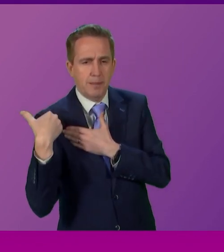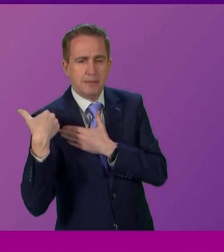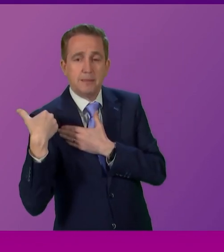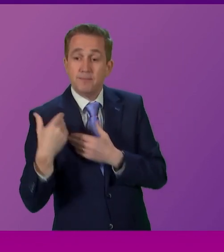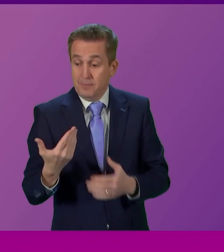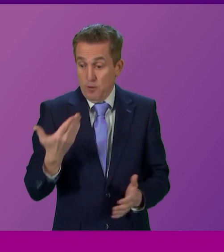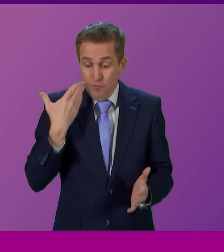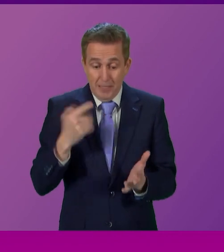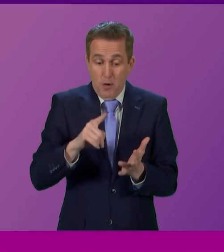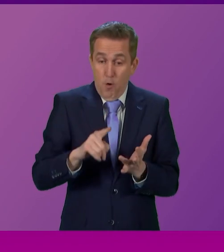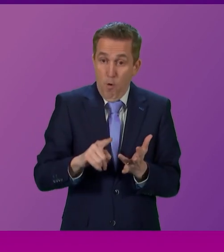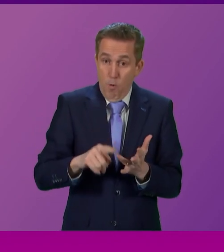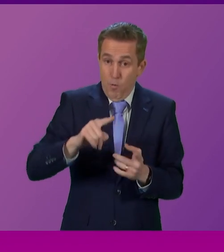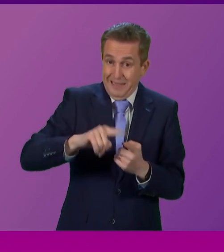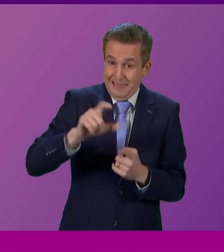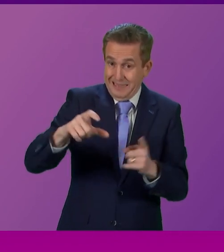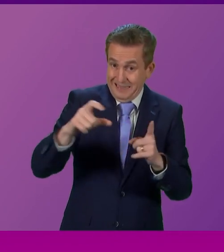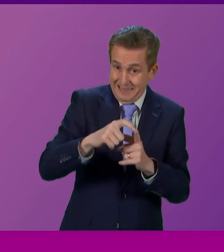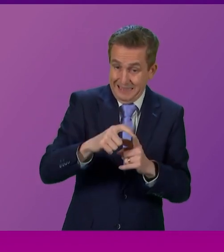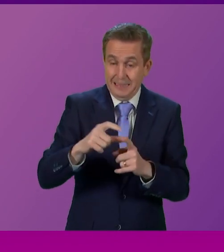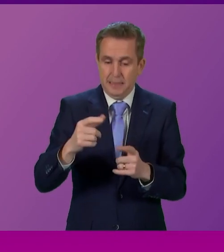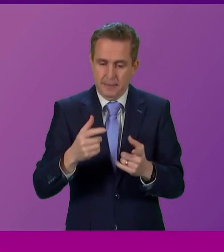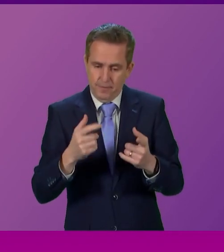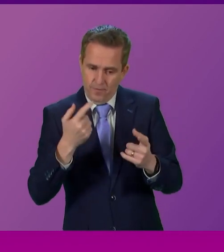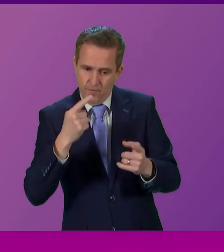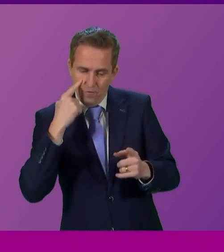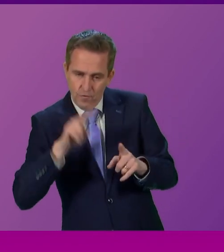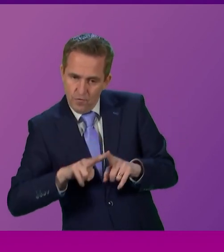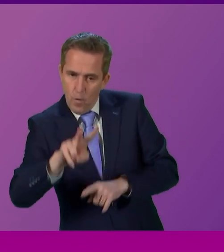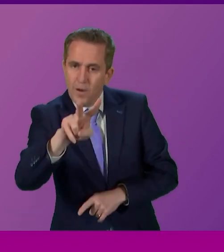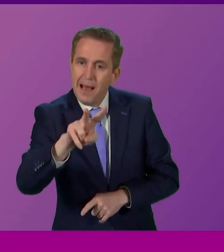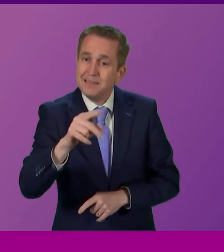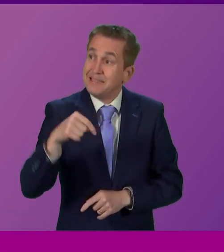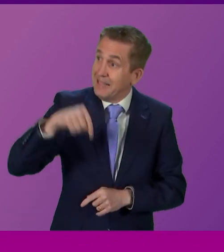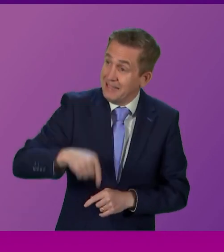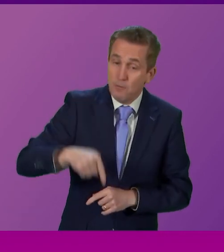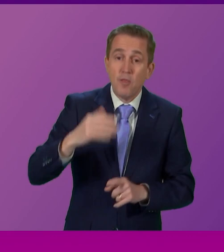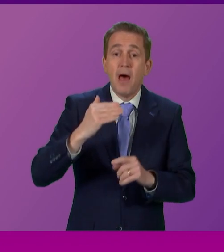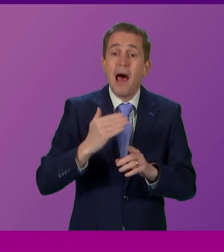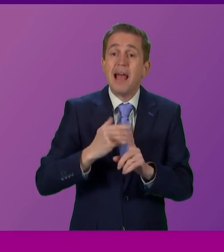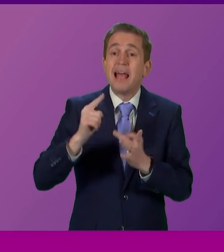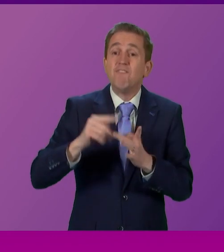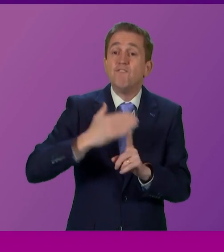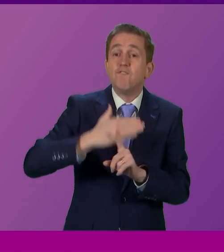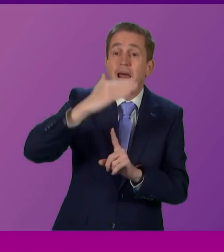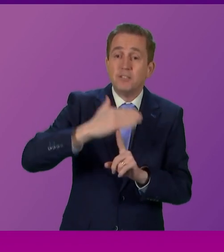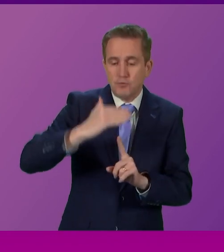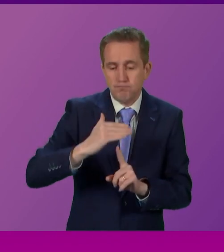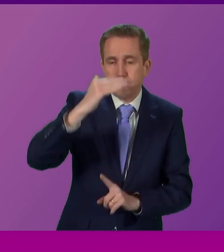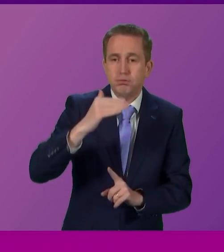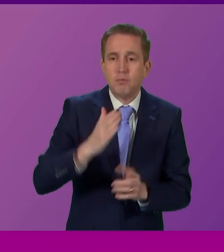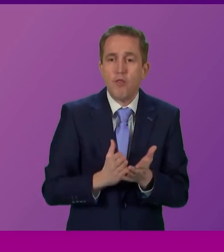OECD and IMF forecasts show that the UK is set to have one of the highest inflation rates among G7 nations in